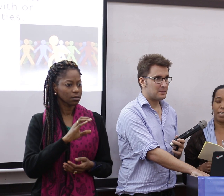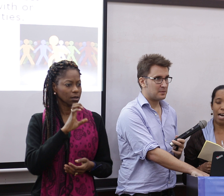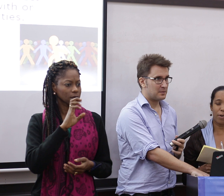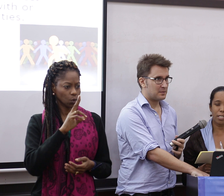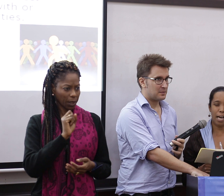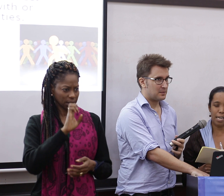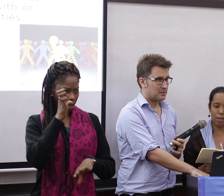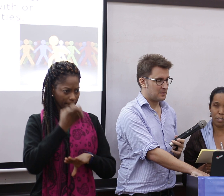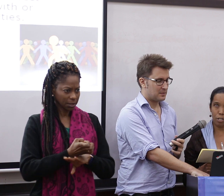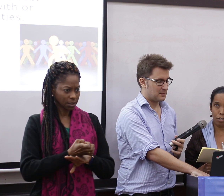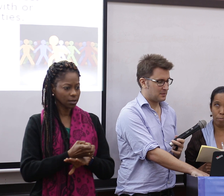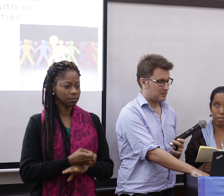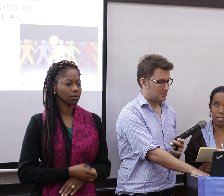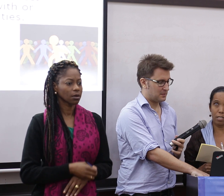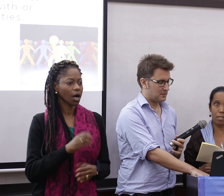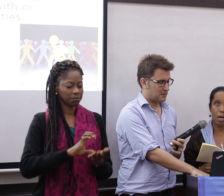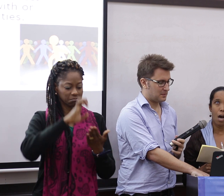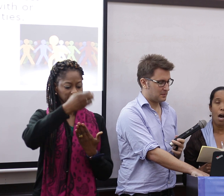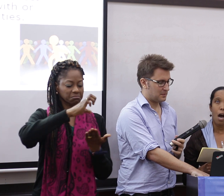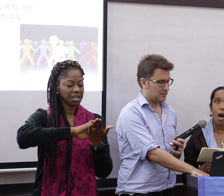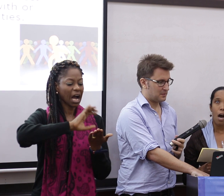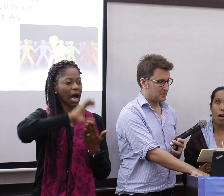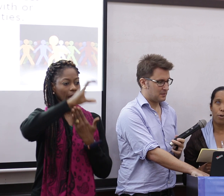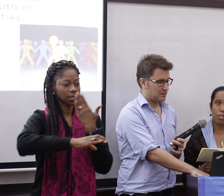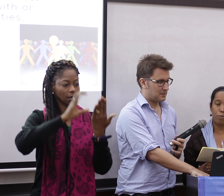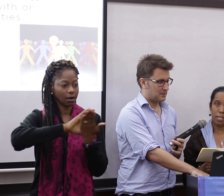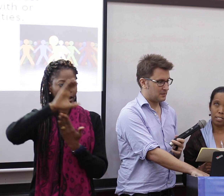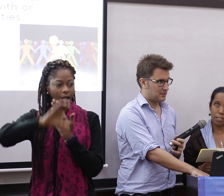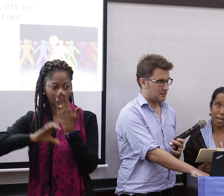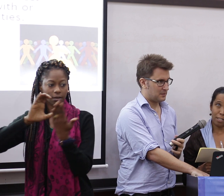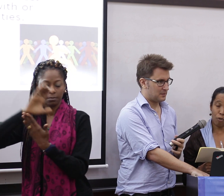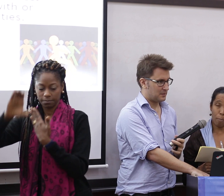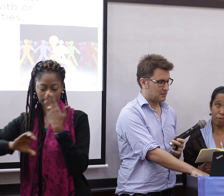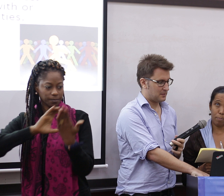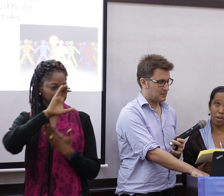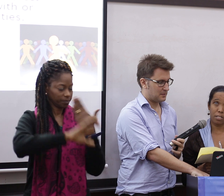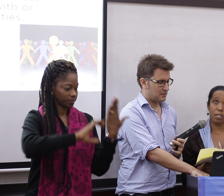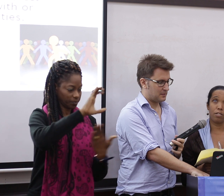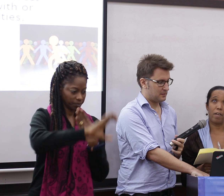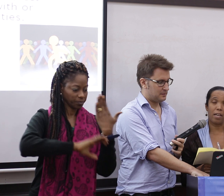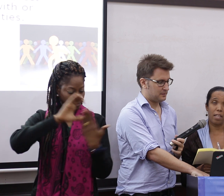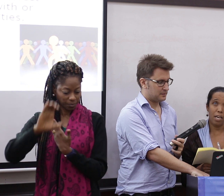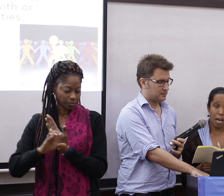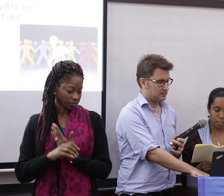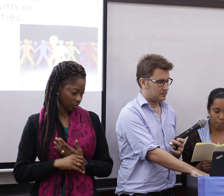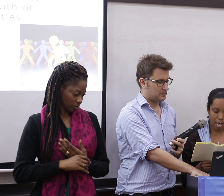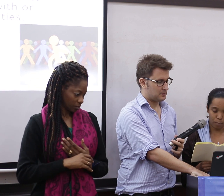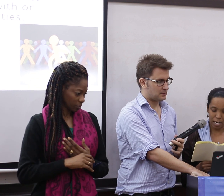Language, and that was distributed to our donors, as well as corporate sponsors, so that they, as well, will